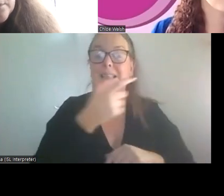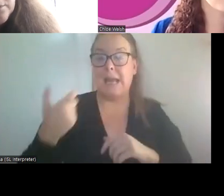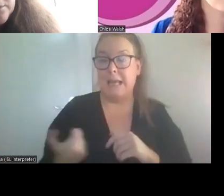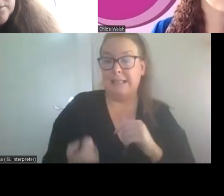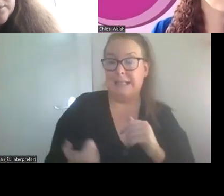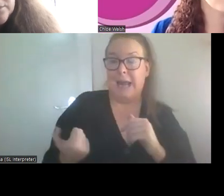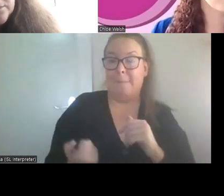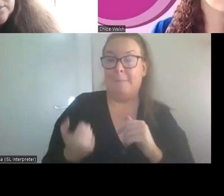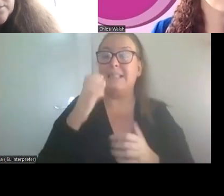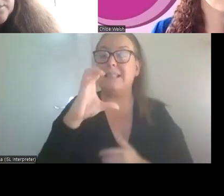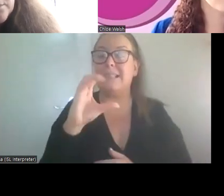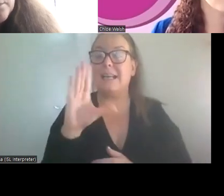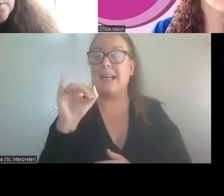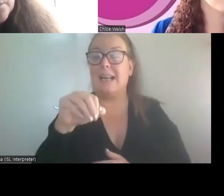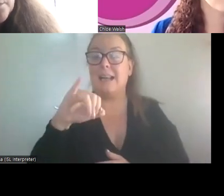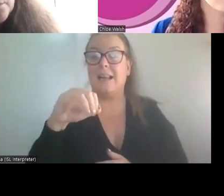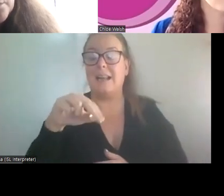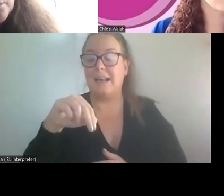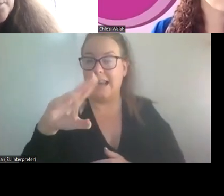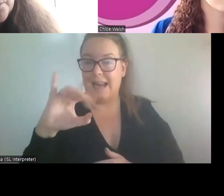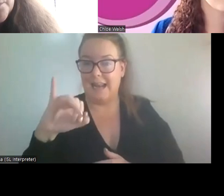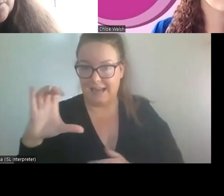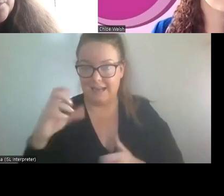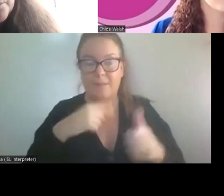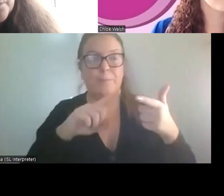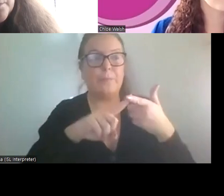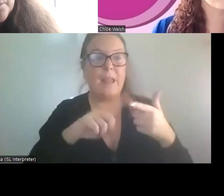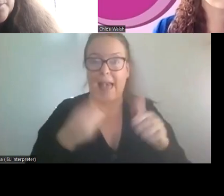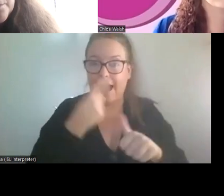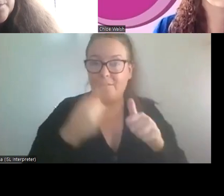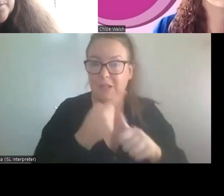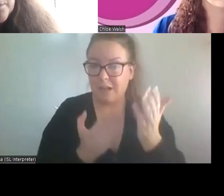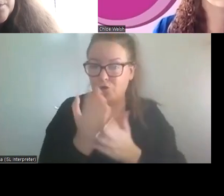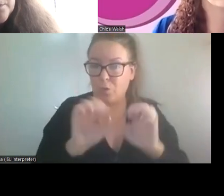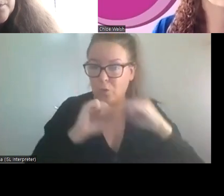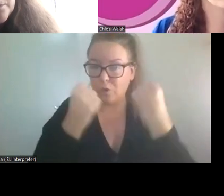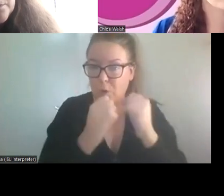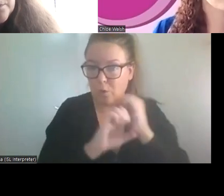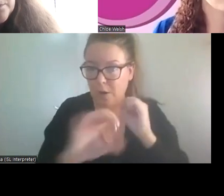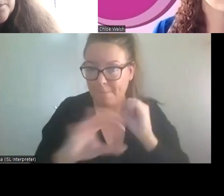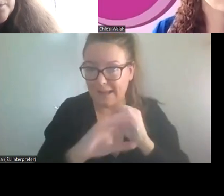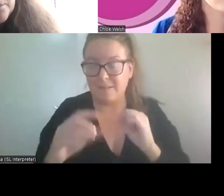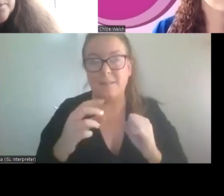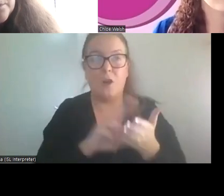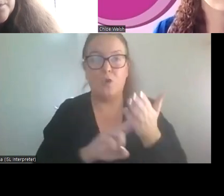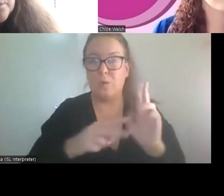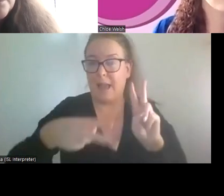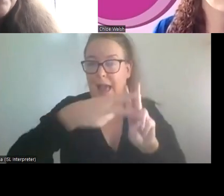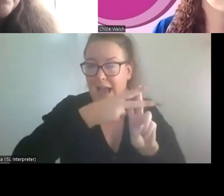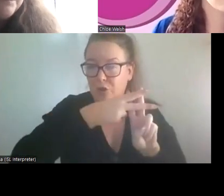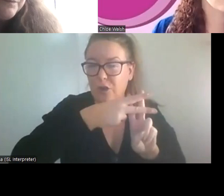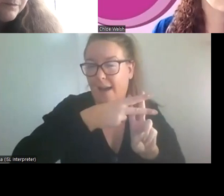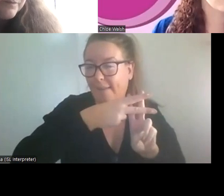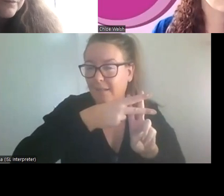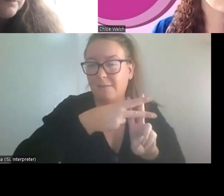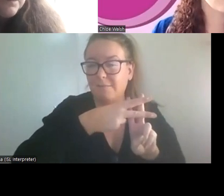would have, um, advertised and invite people through social media. So, um, there's particular hashtags that diabetes community use, or, um,